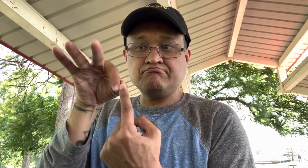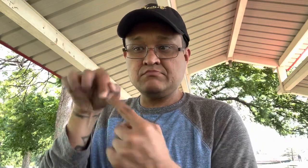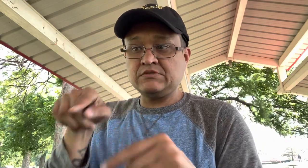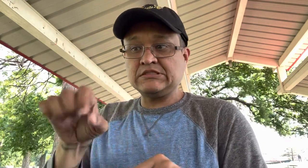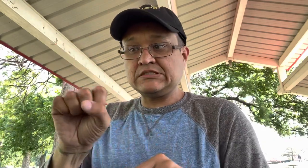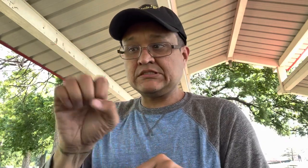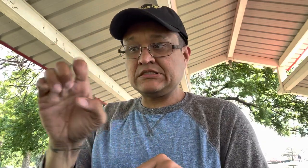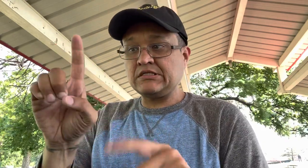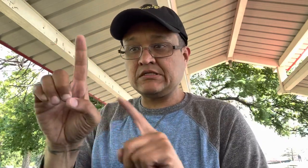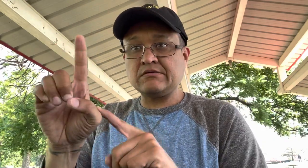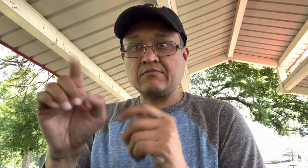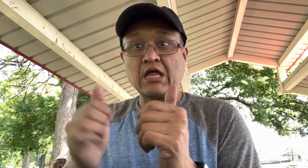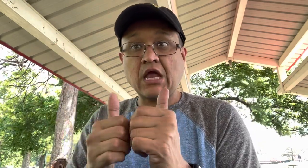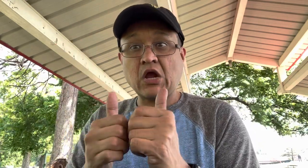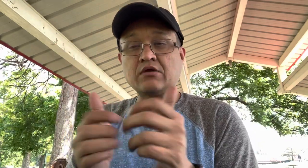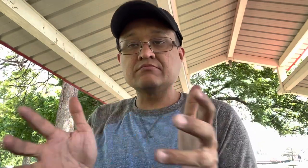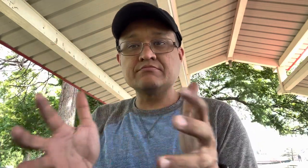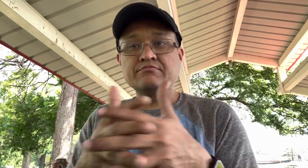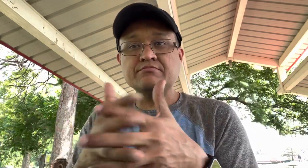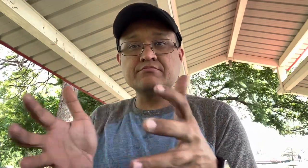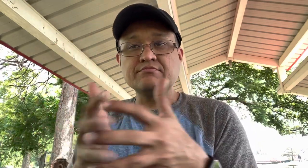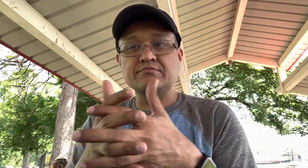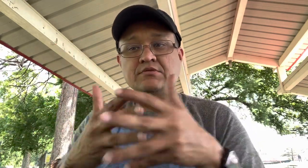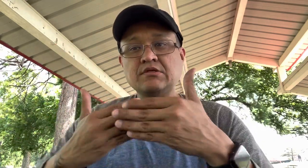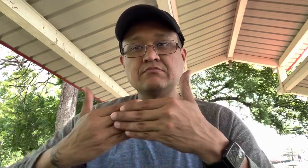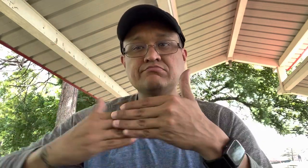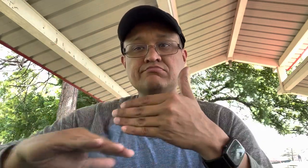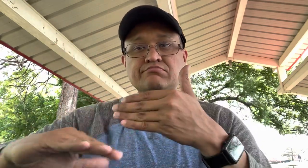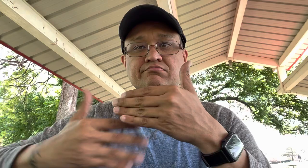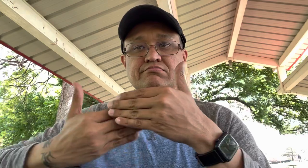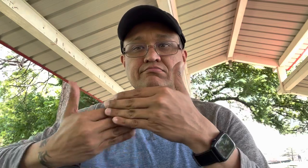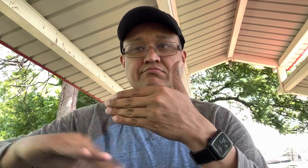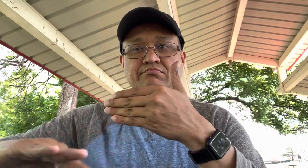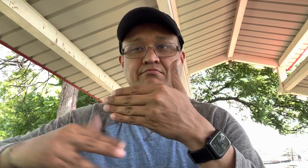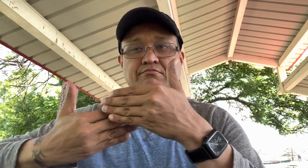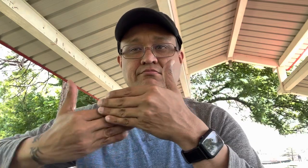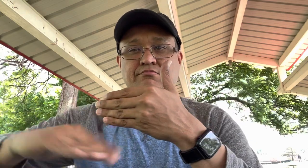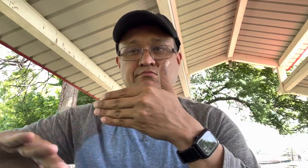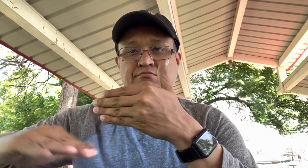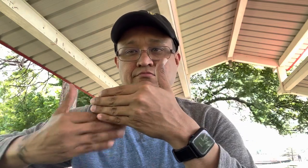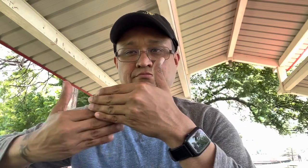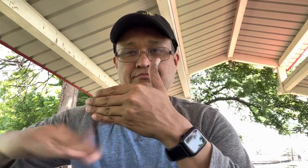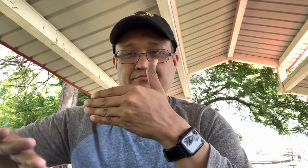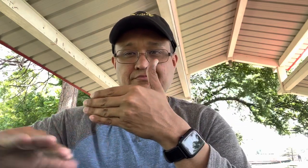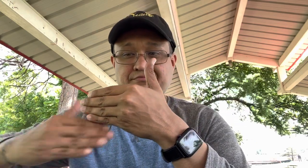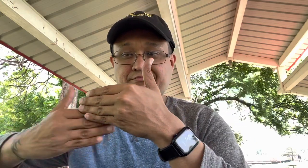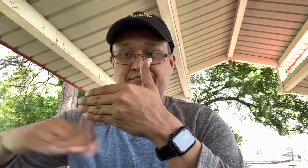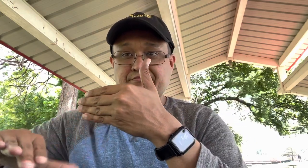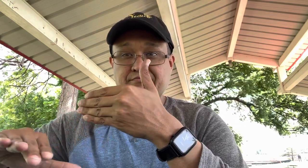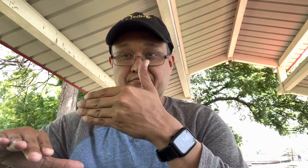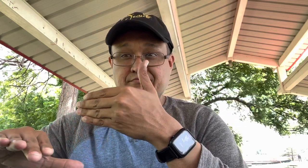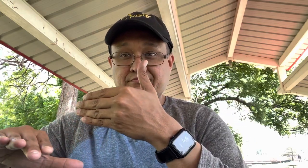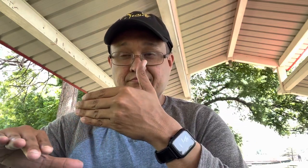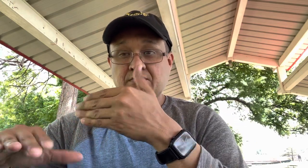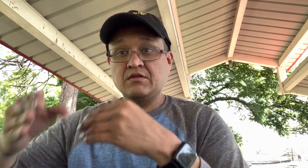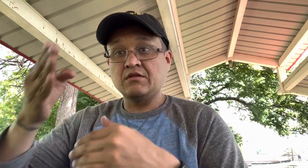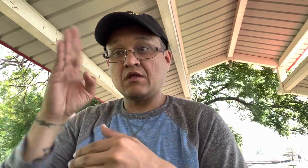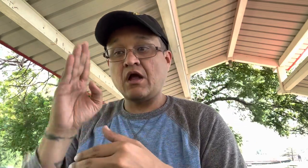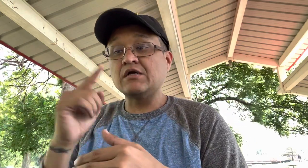so it's God's plan to make Eve a very special woman and women in all generations very special to where they can give birth